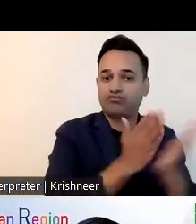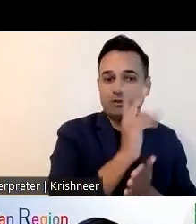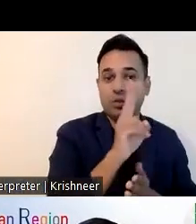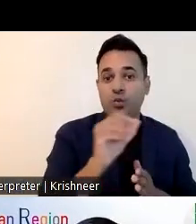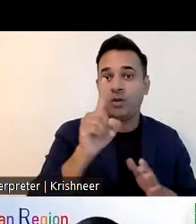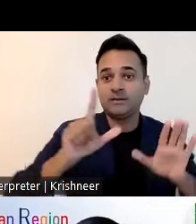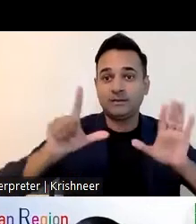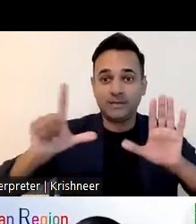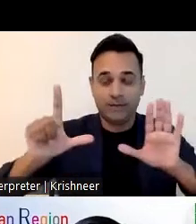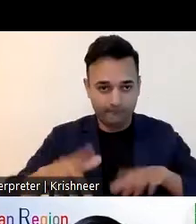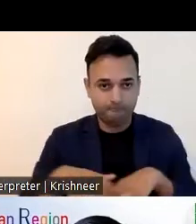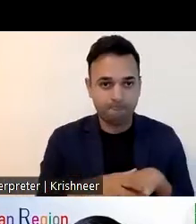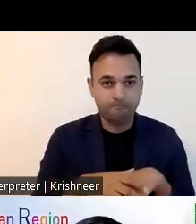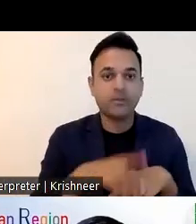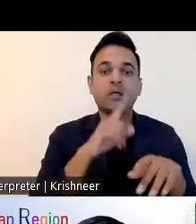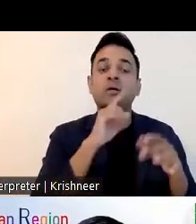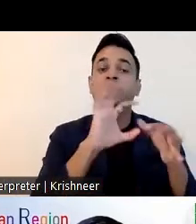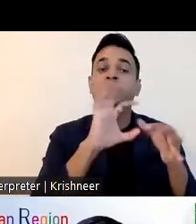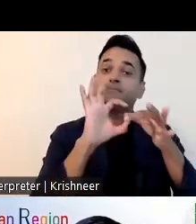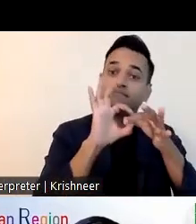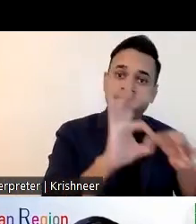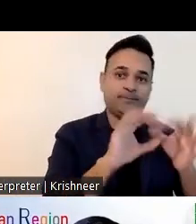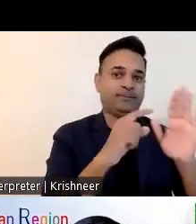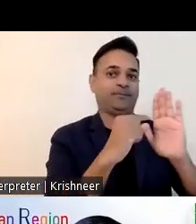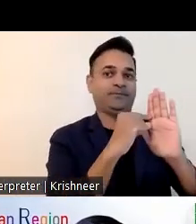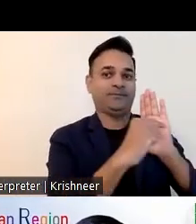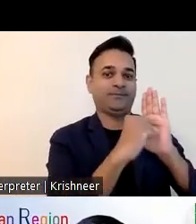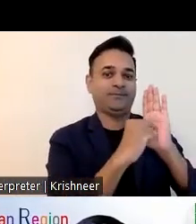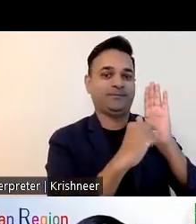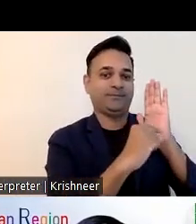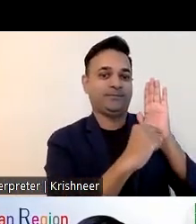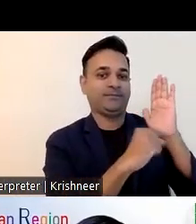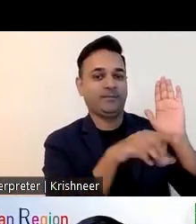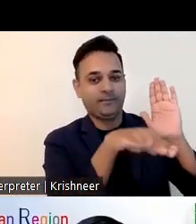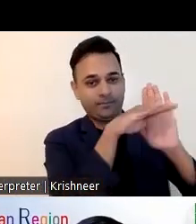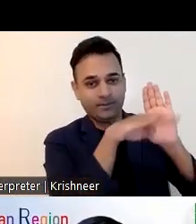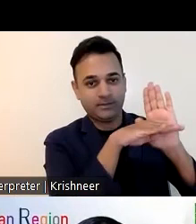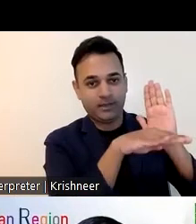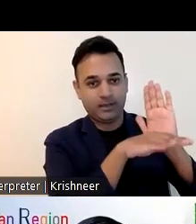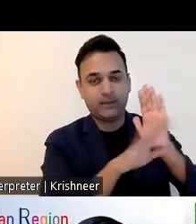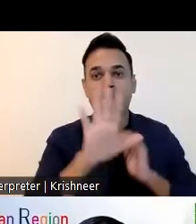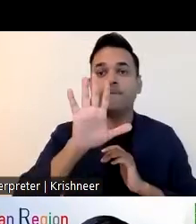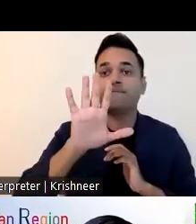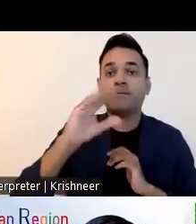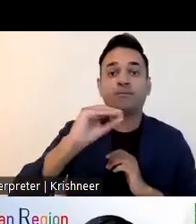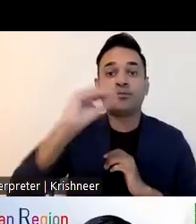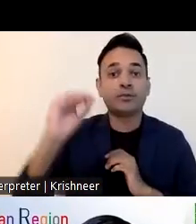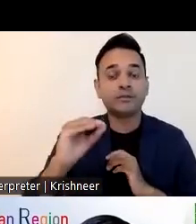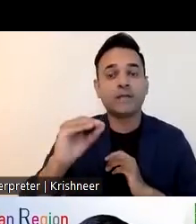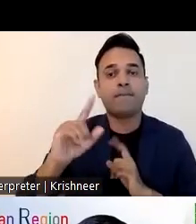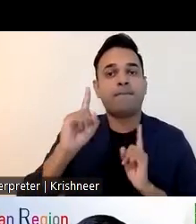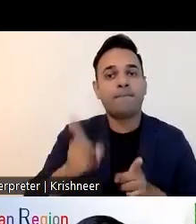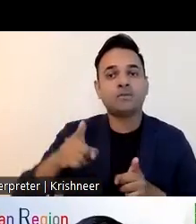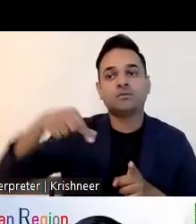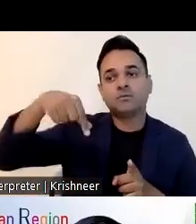and besides that we have also the labor act that has mentioned that those who